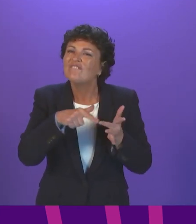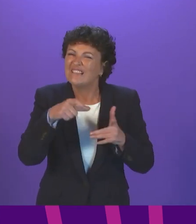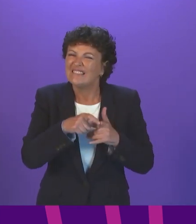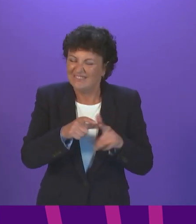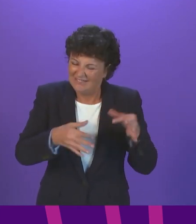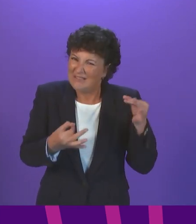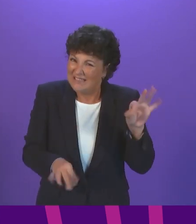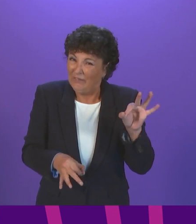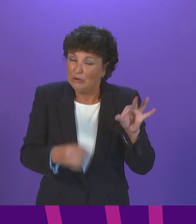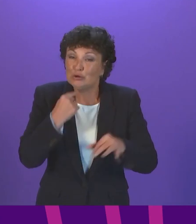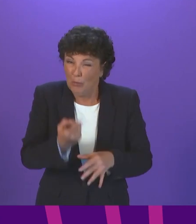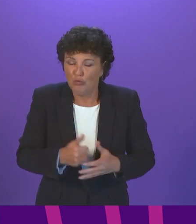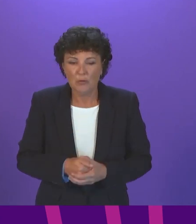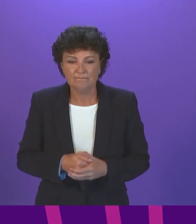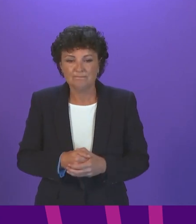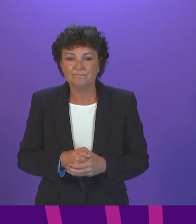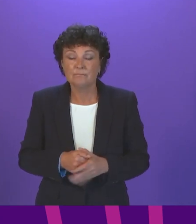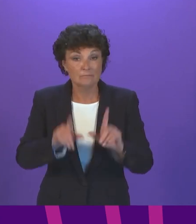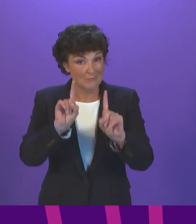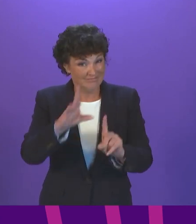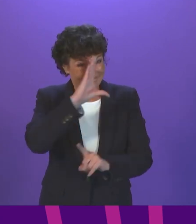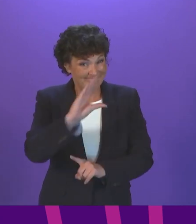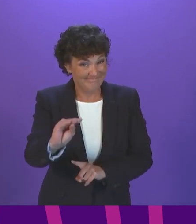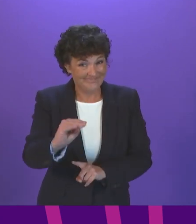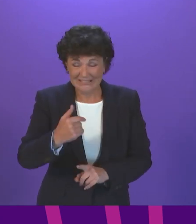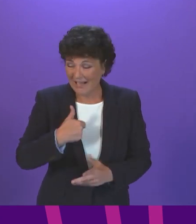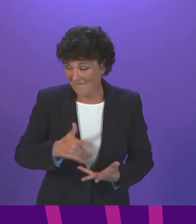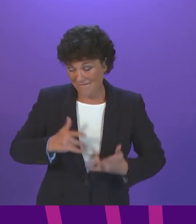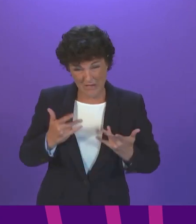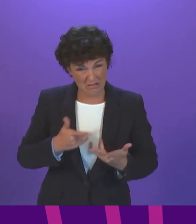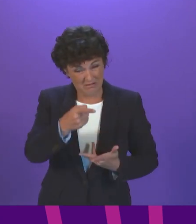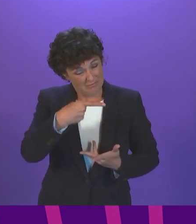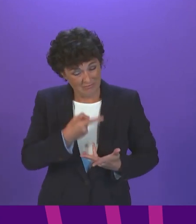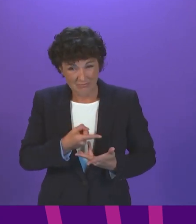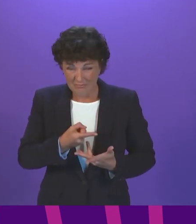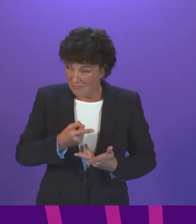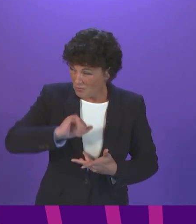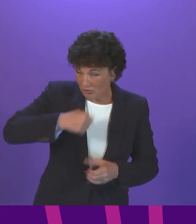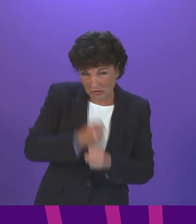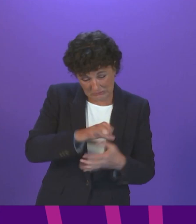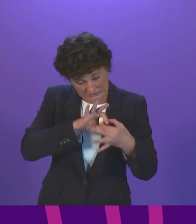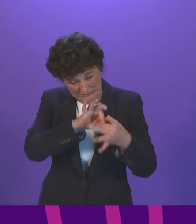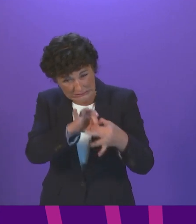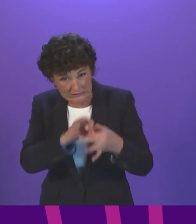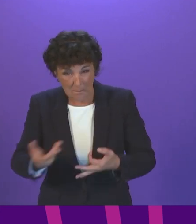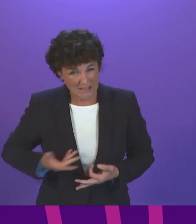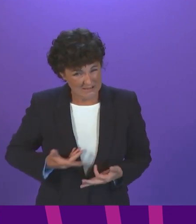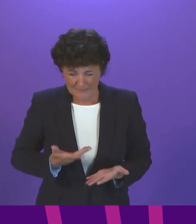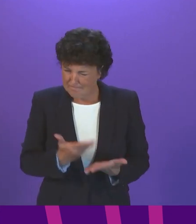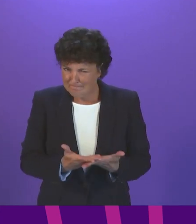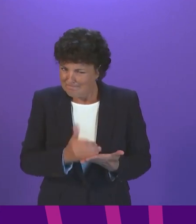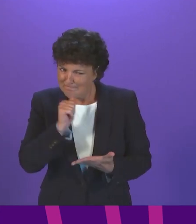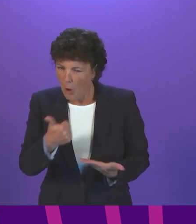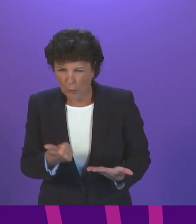we currently face. Although I must say that there is still limited engagement with businesses about the details of the programme and how they will actually work